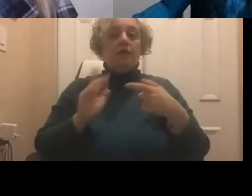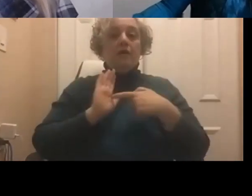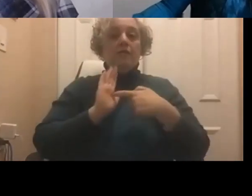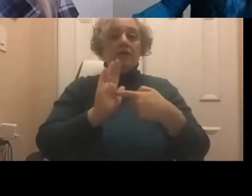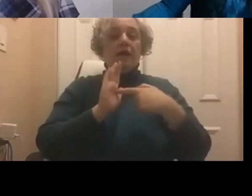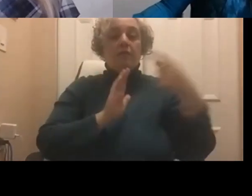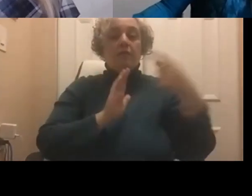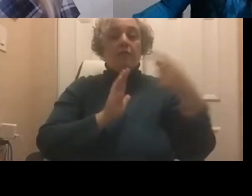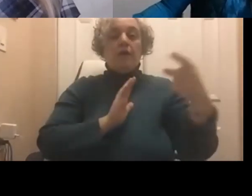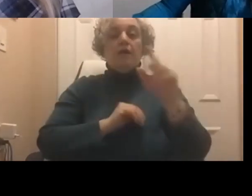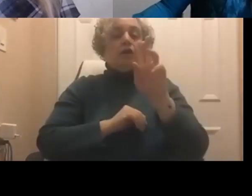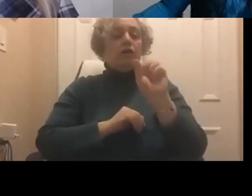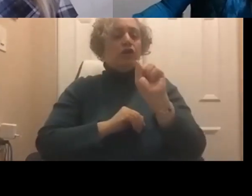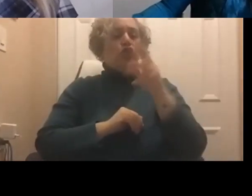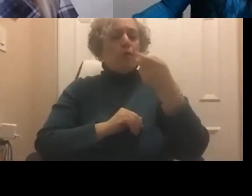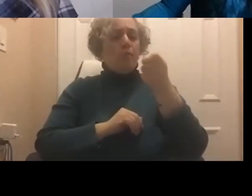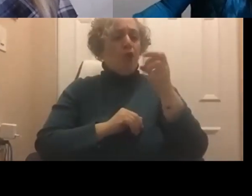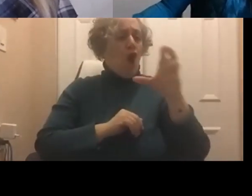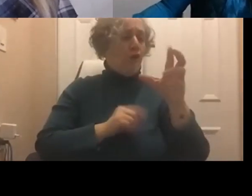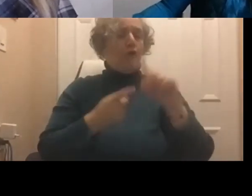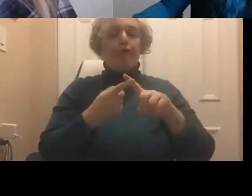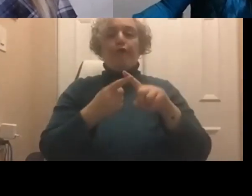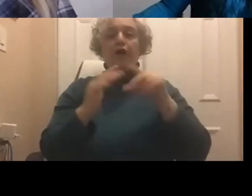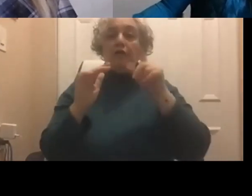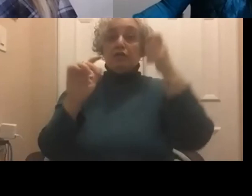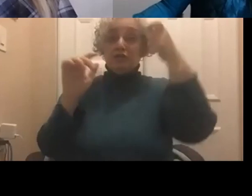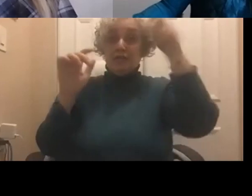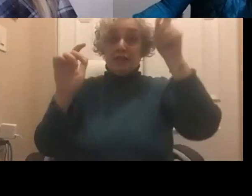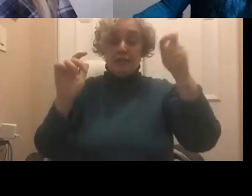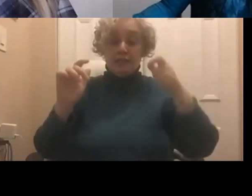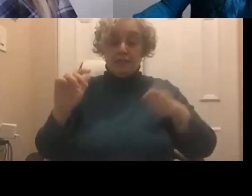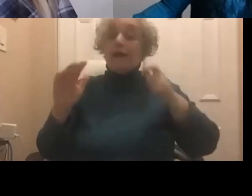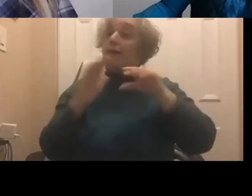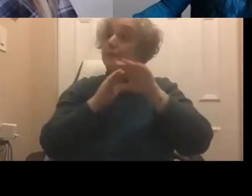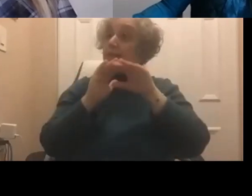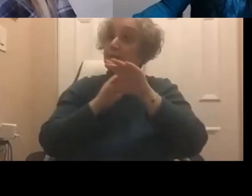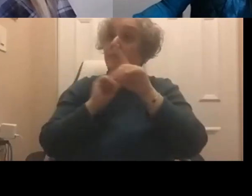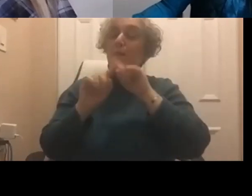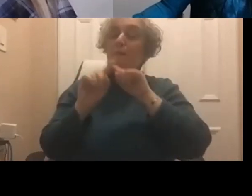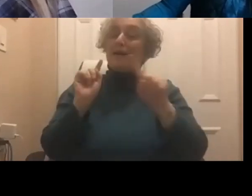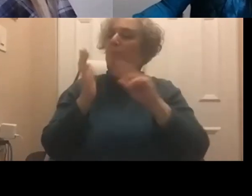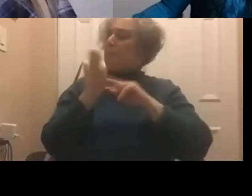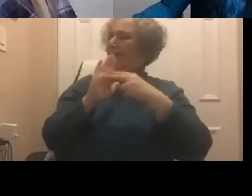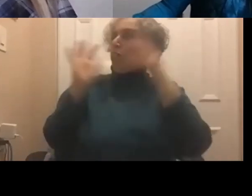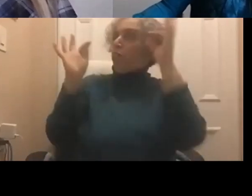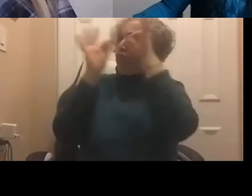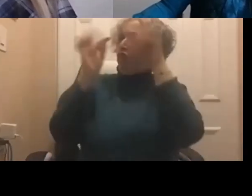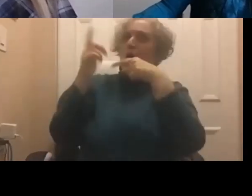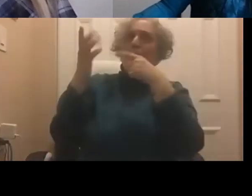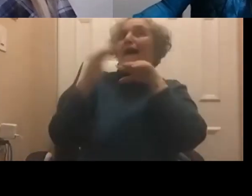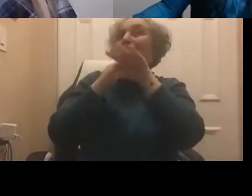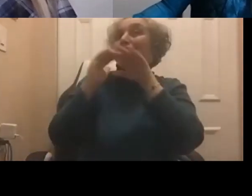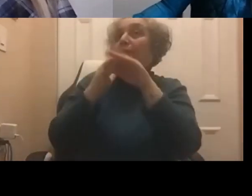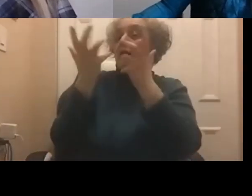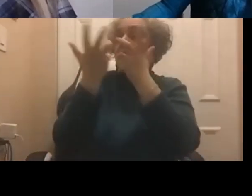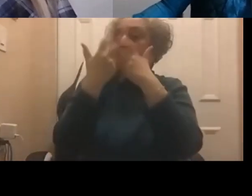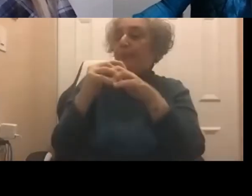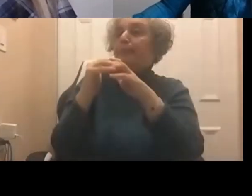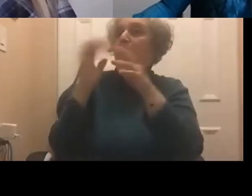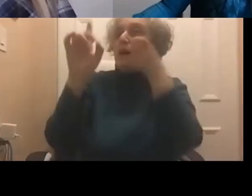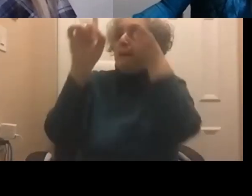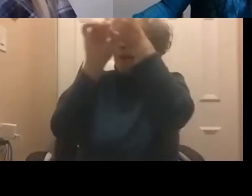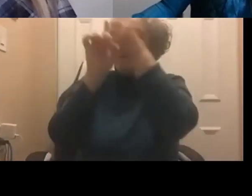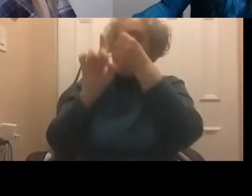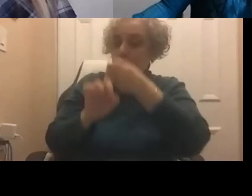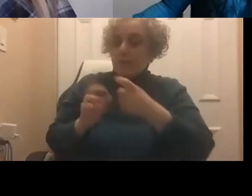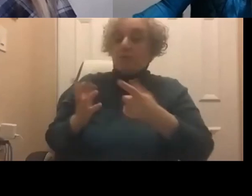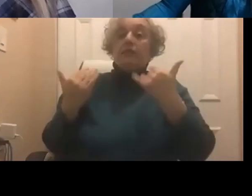simply ticking the accessibility box without really knowing what in fact that means. So, now that there's an entree